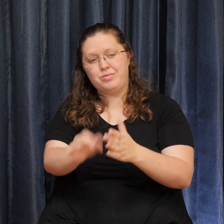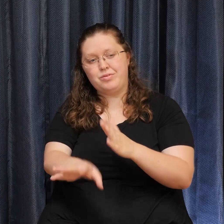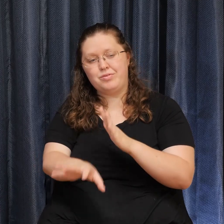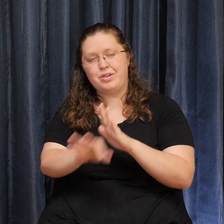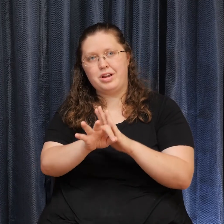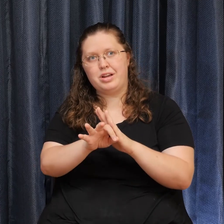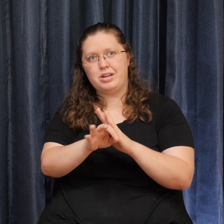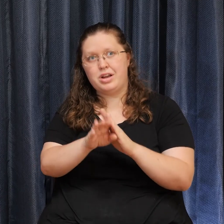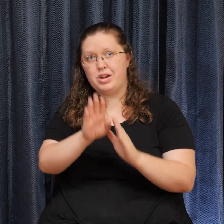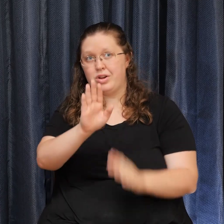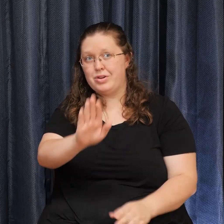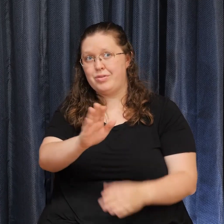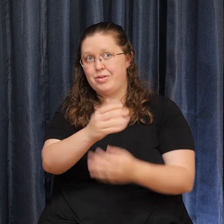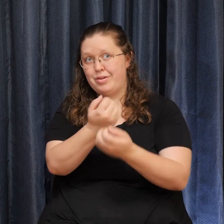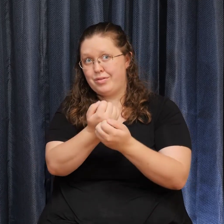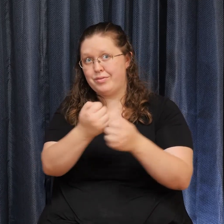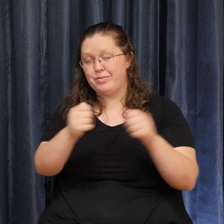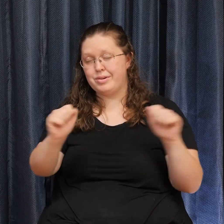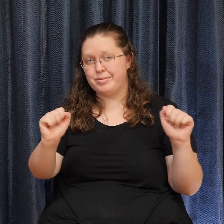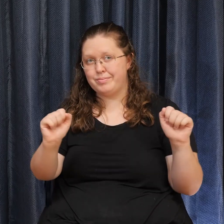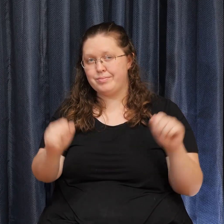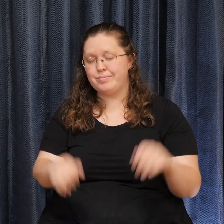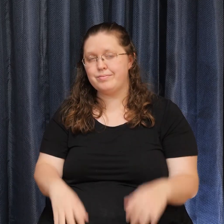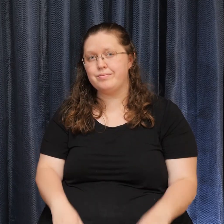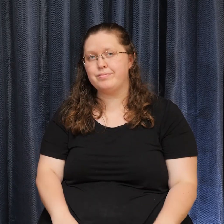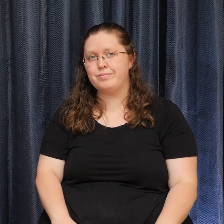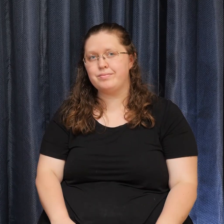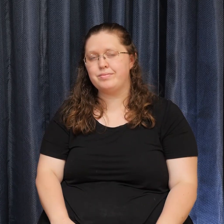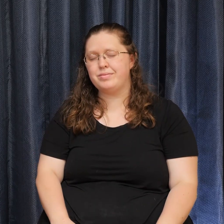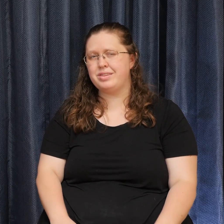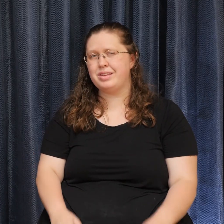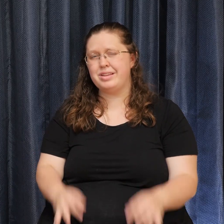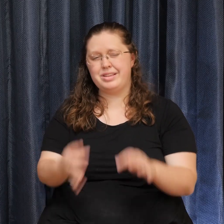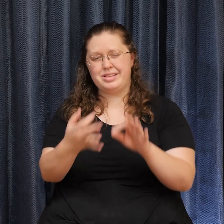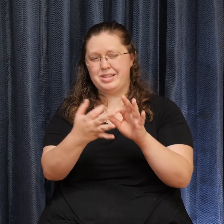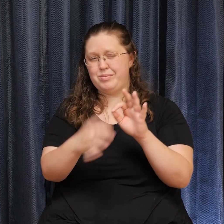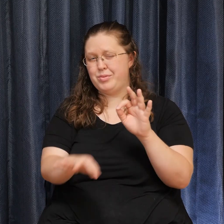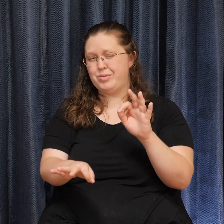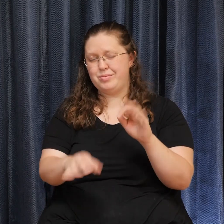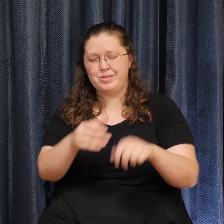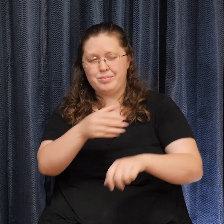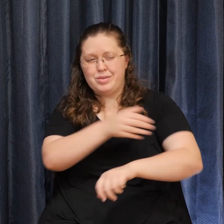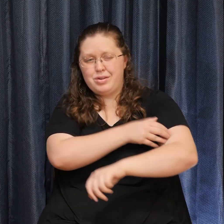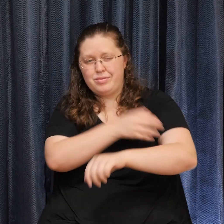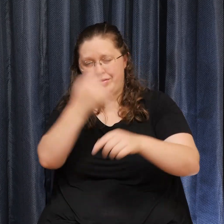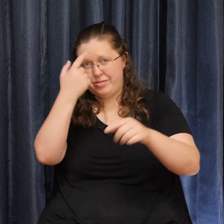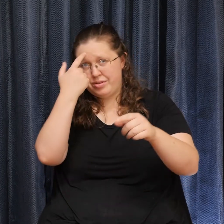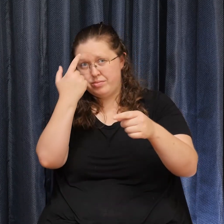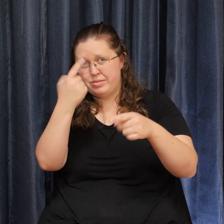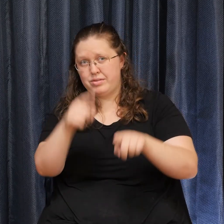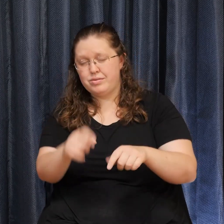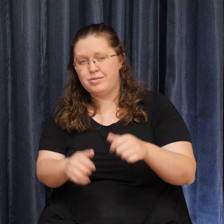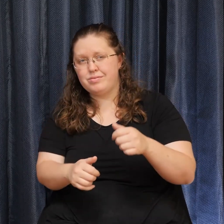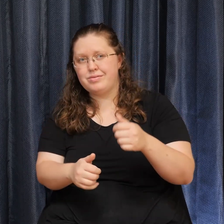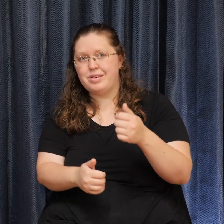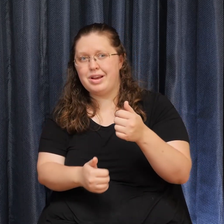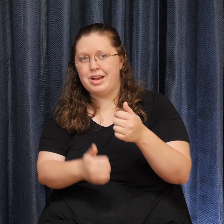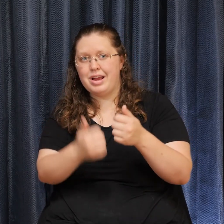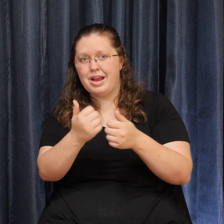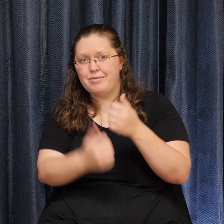And the beauty of these simple But powerful agreements Is that for each of us Wherever we may be On